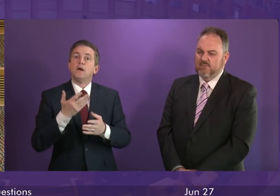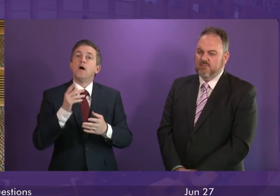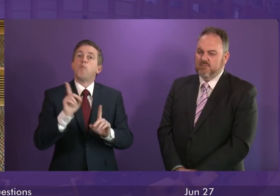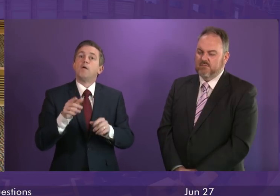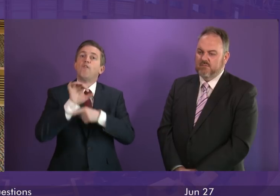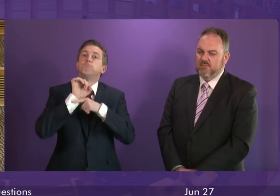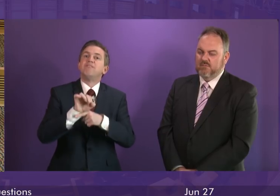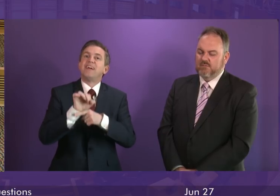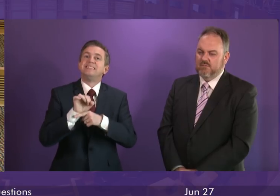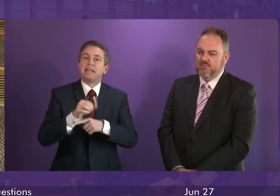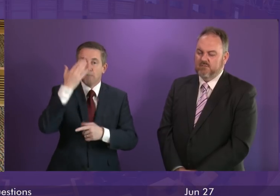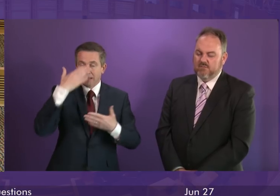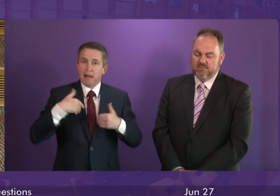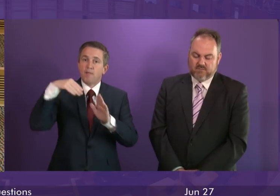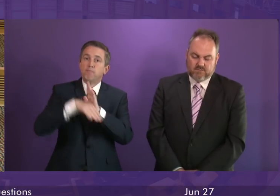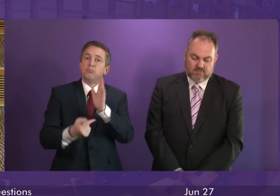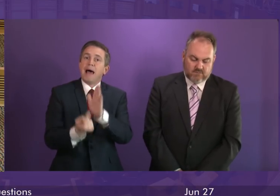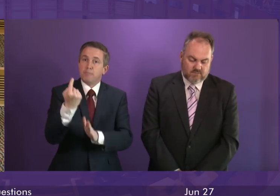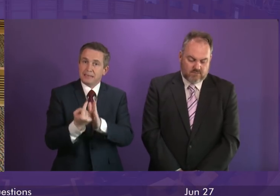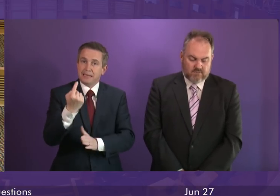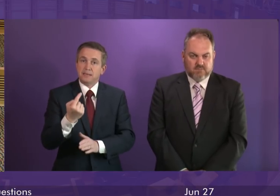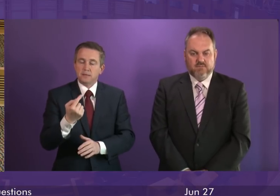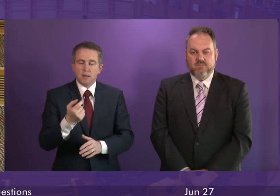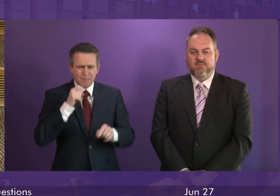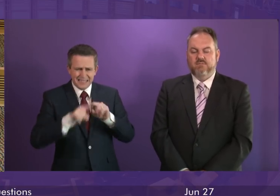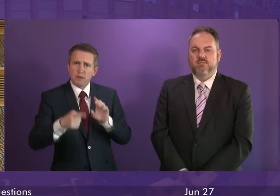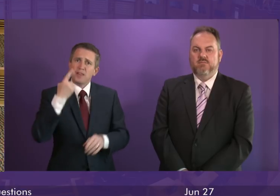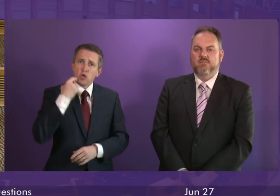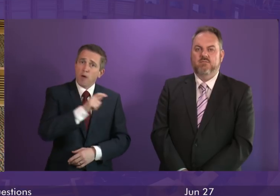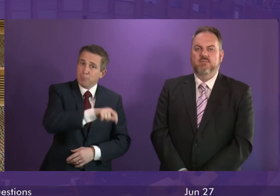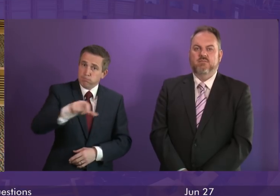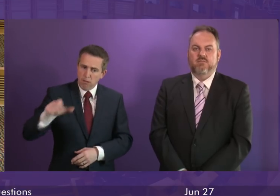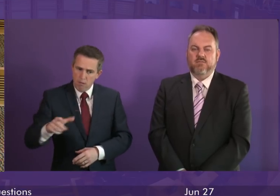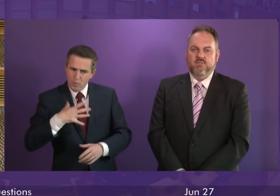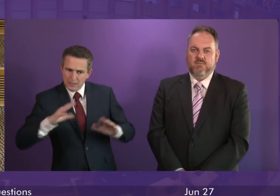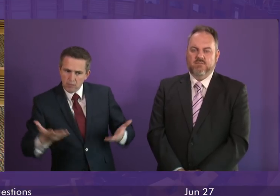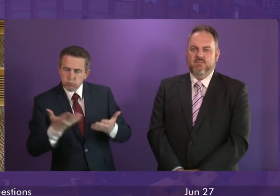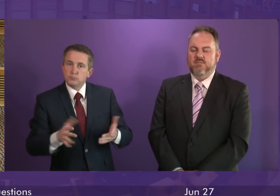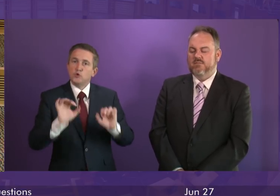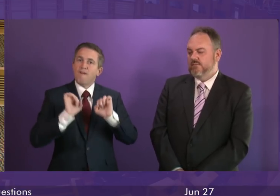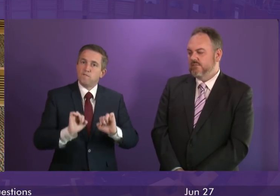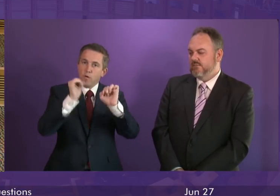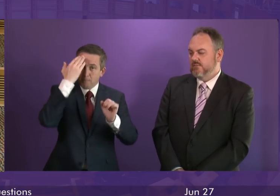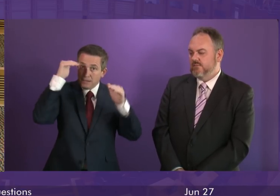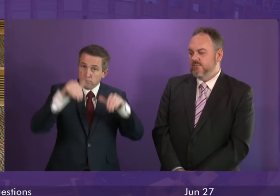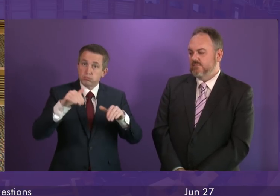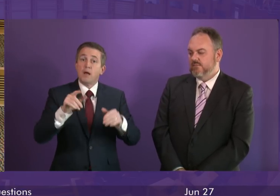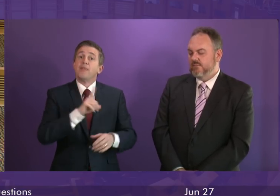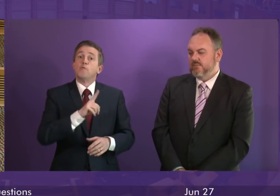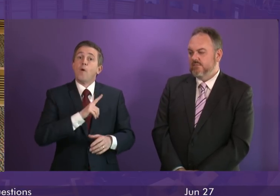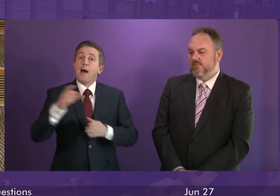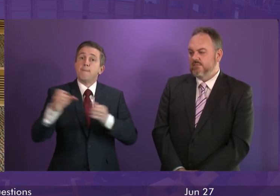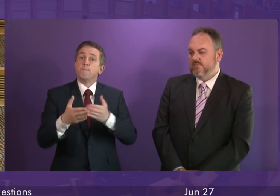is particularly important, I think, with young people, which is why we have made and are currently implementing the commitments around more school counsellors